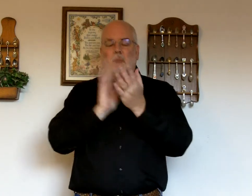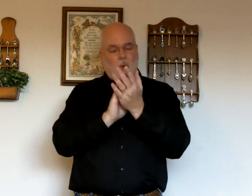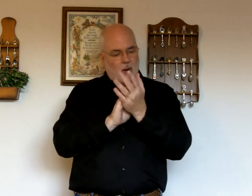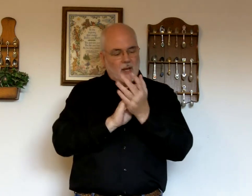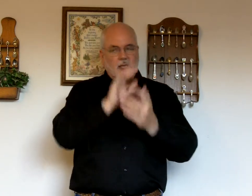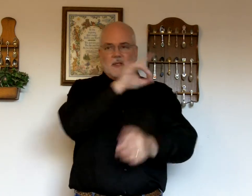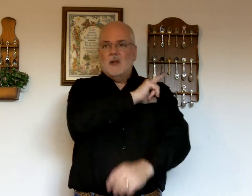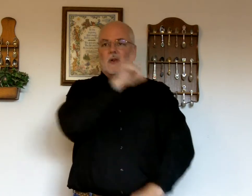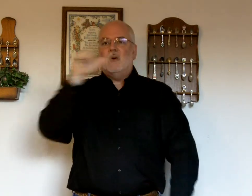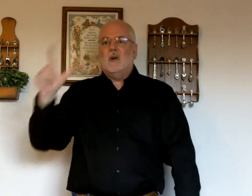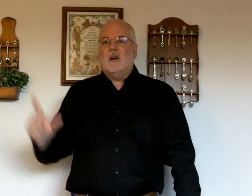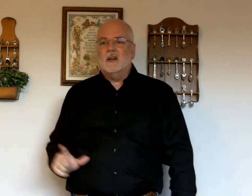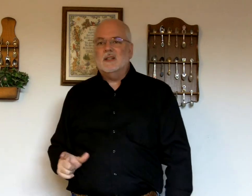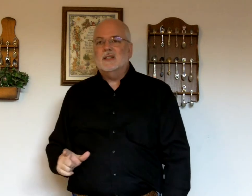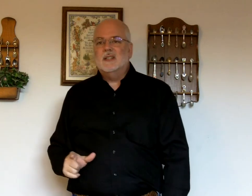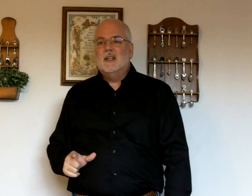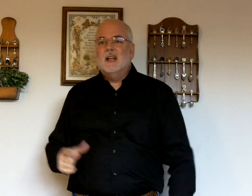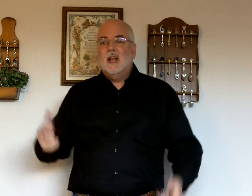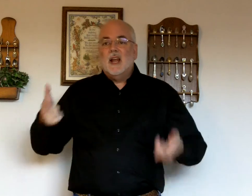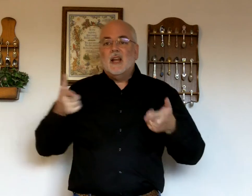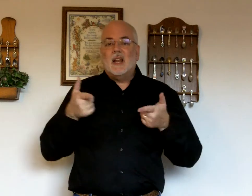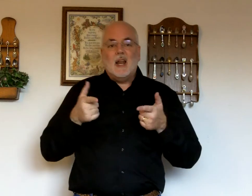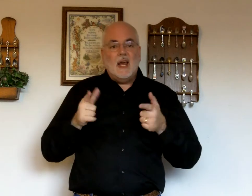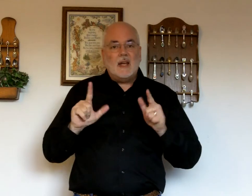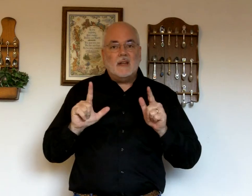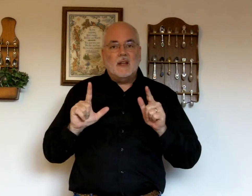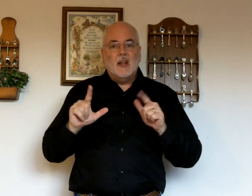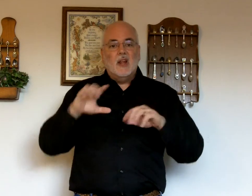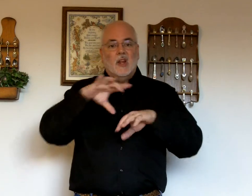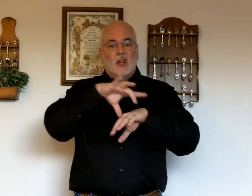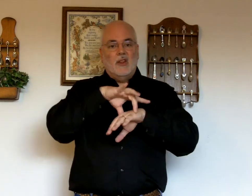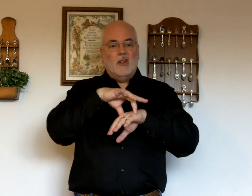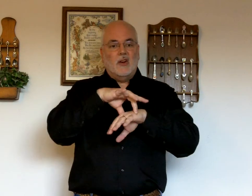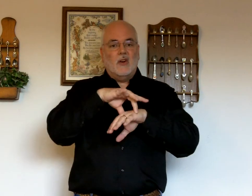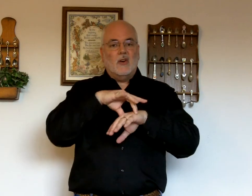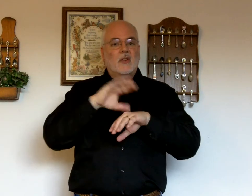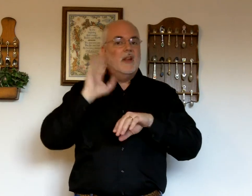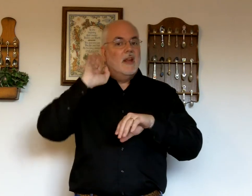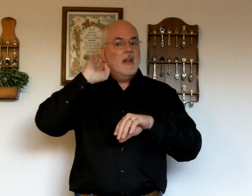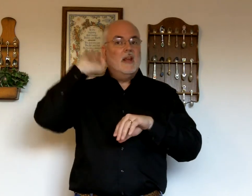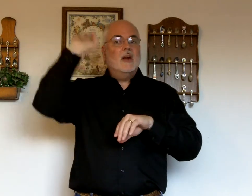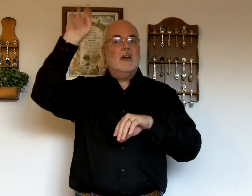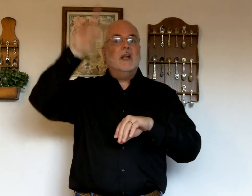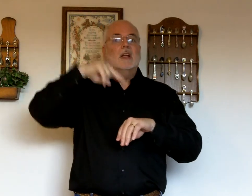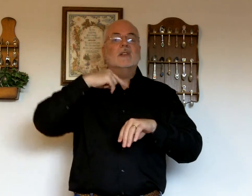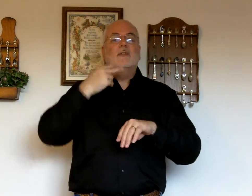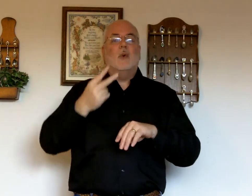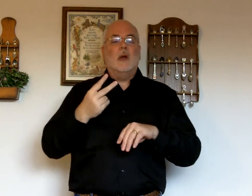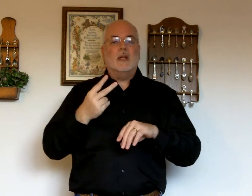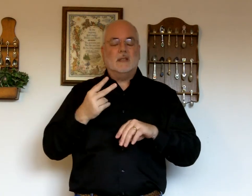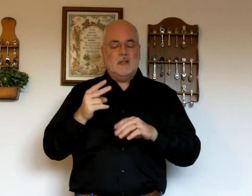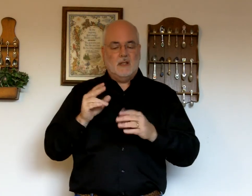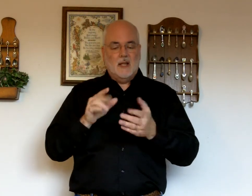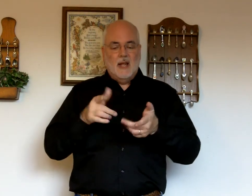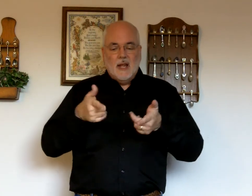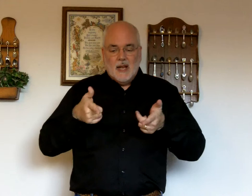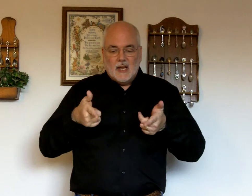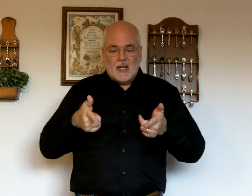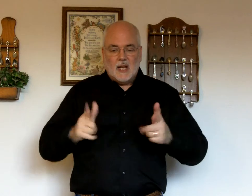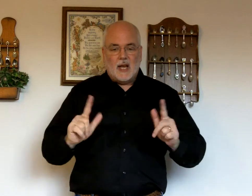Praise the Lord. Let the earth hear his voice. Let.